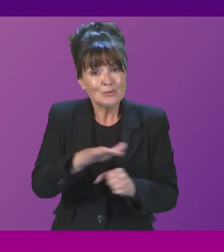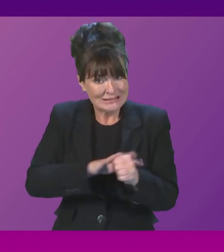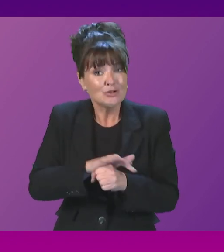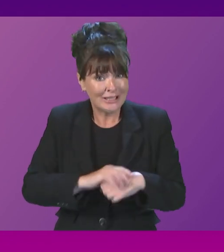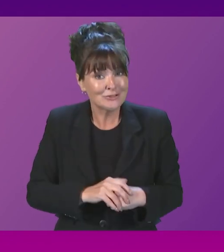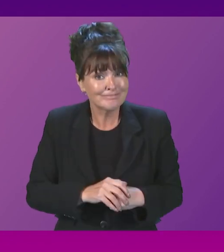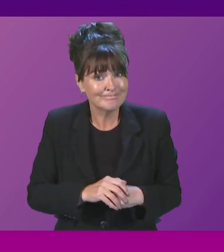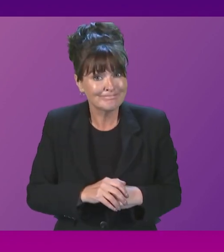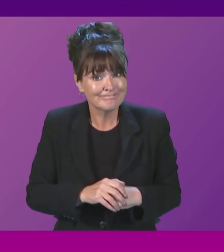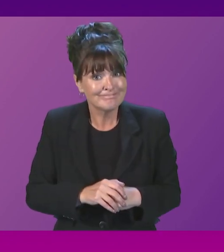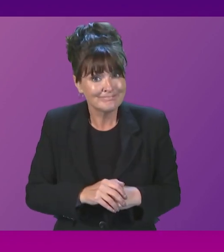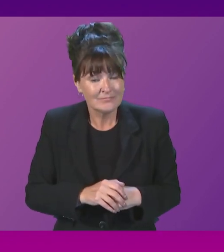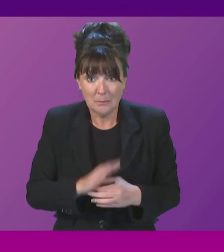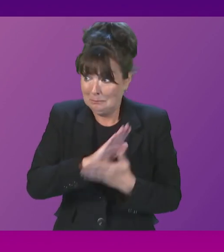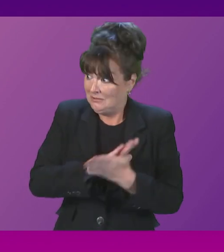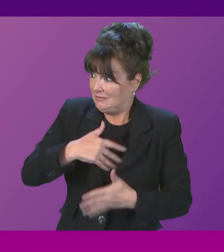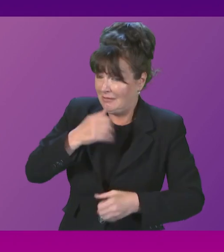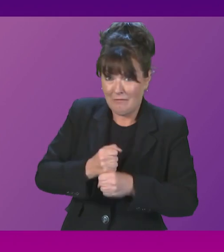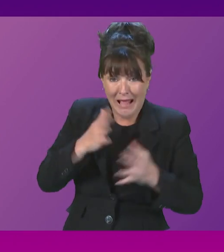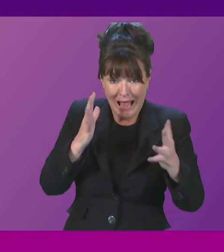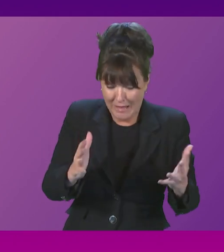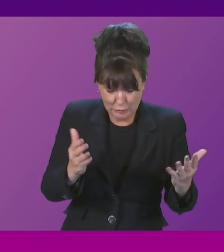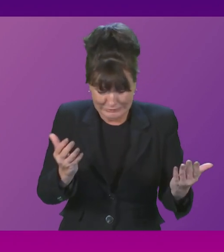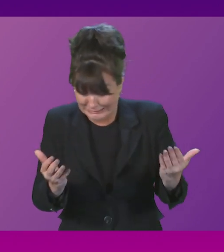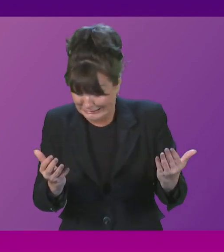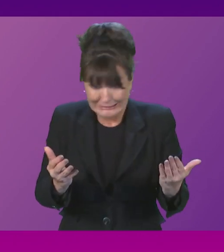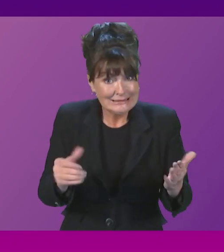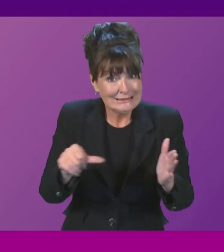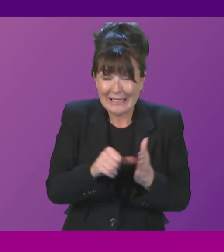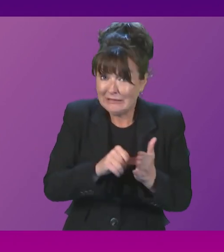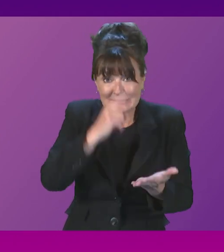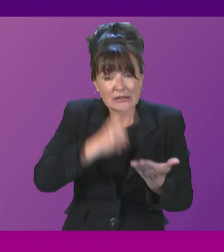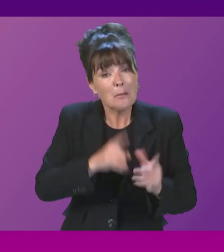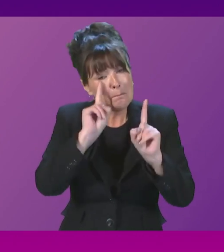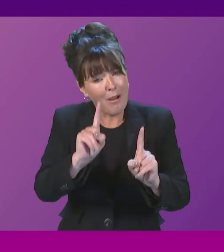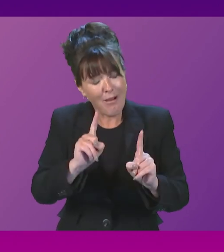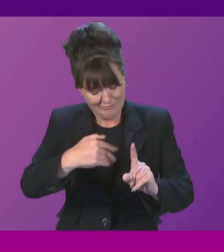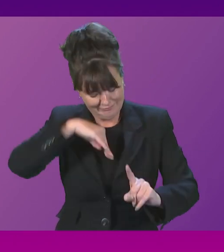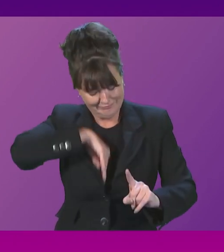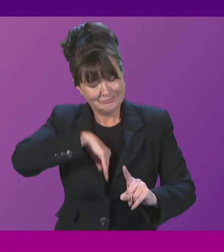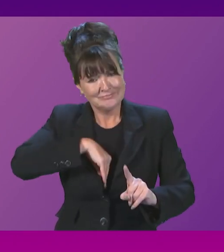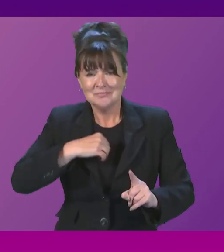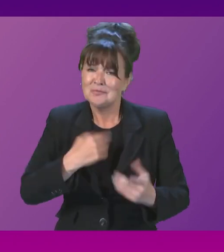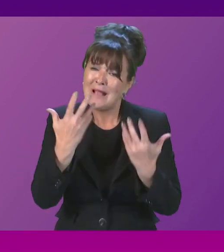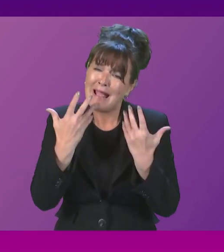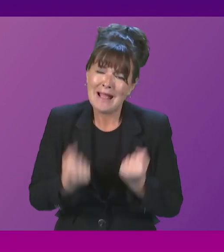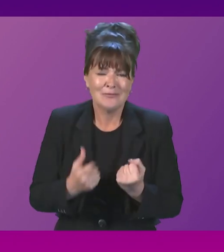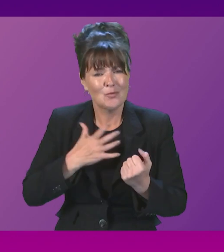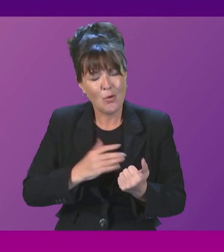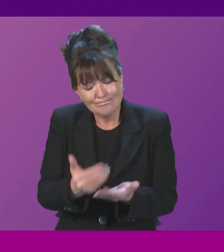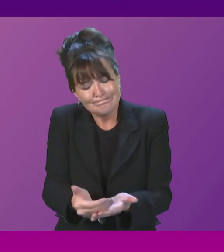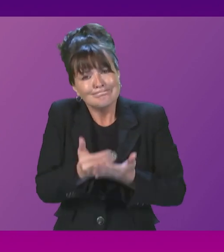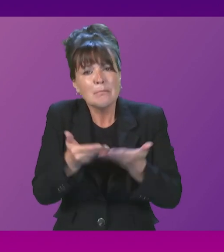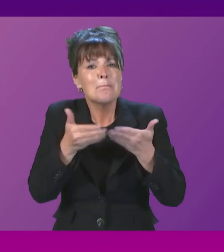and force us into difficult decisions. We come at this with a determination to protect public services. But I'd say to